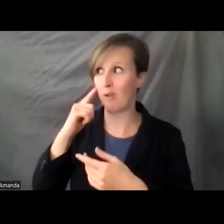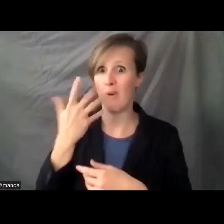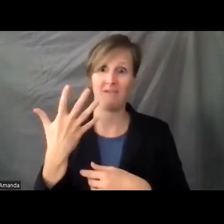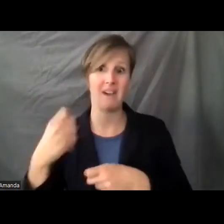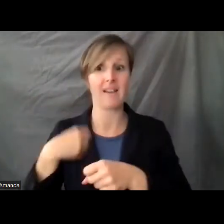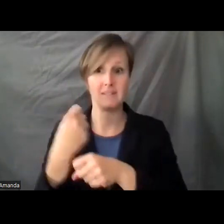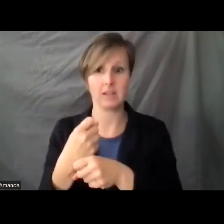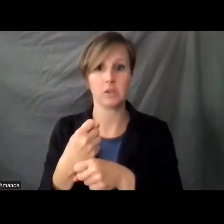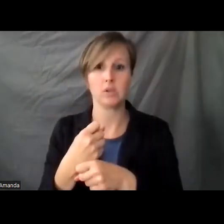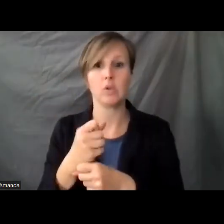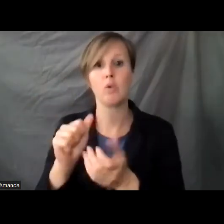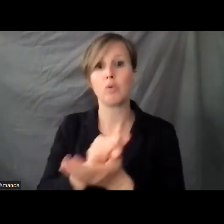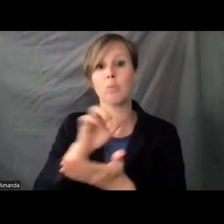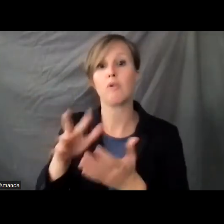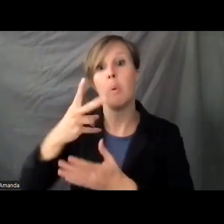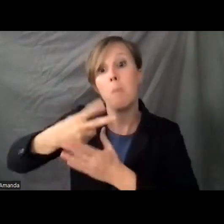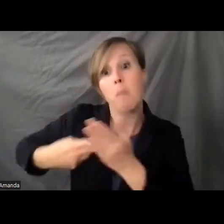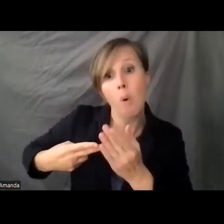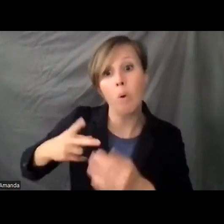So when Nick was 15. They knew he was ill.